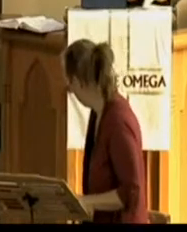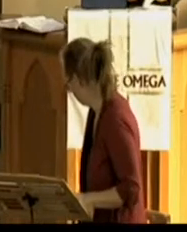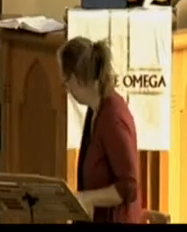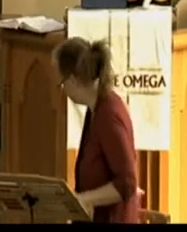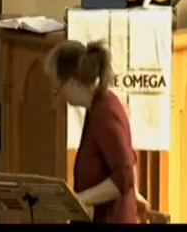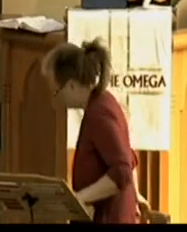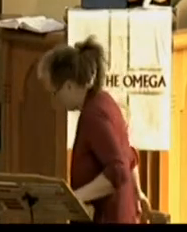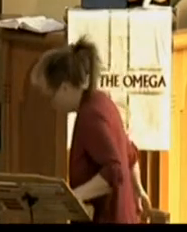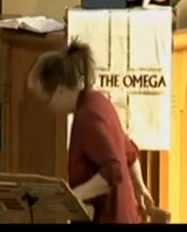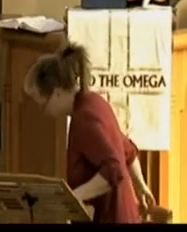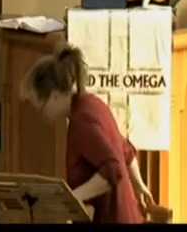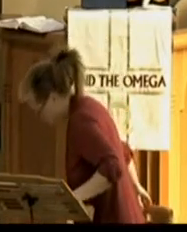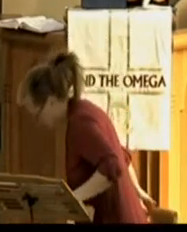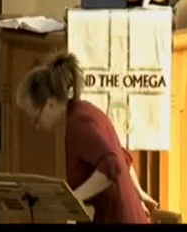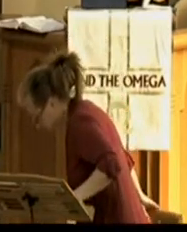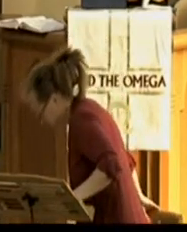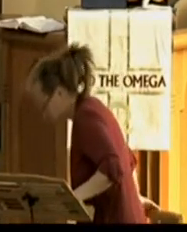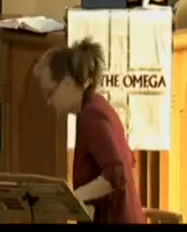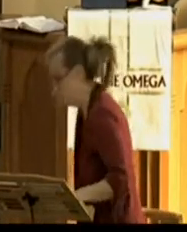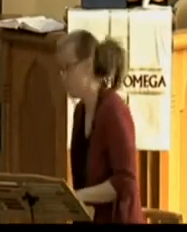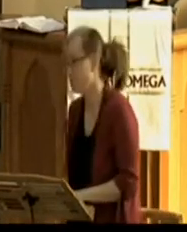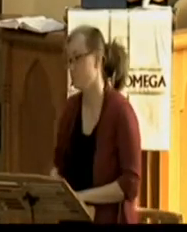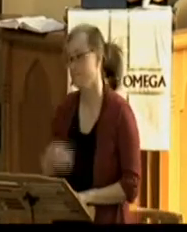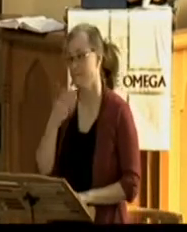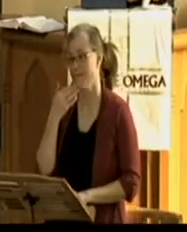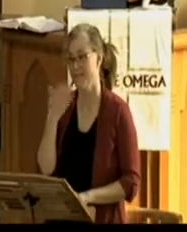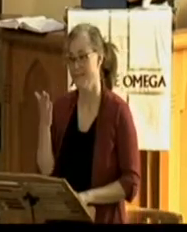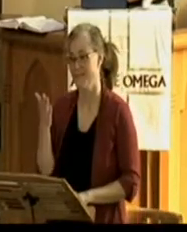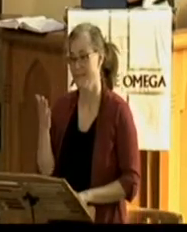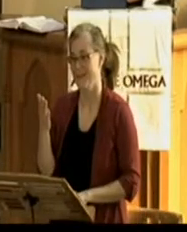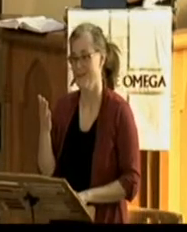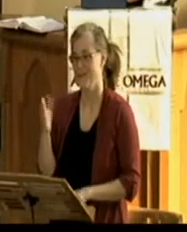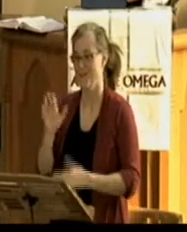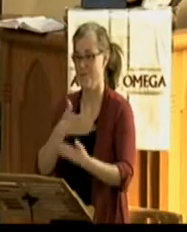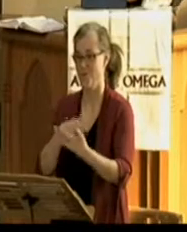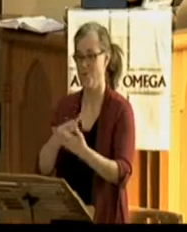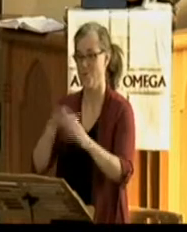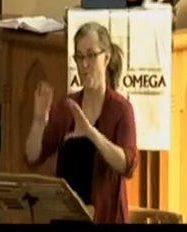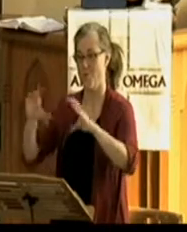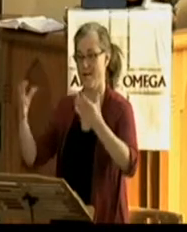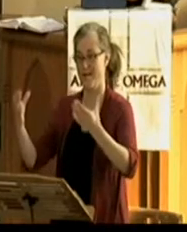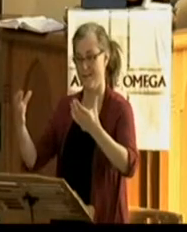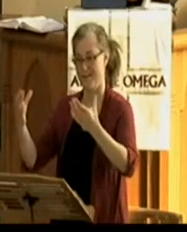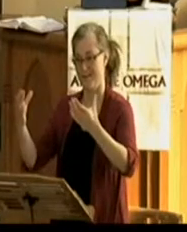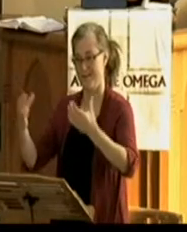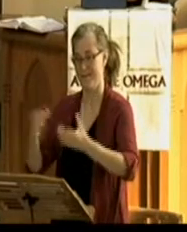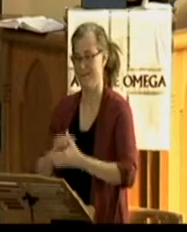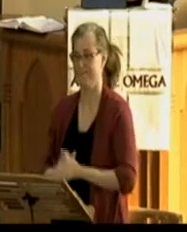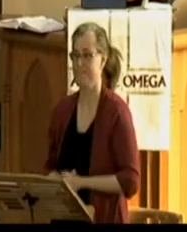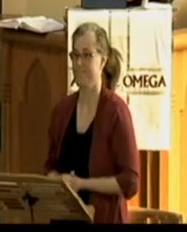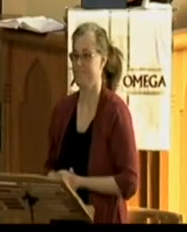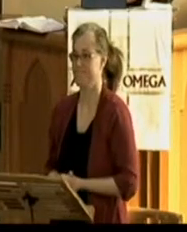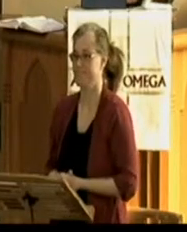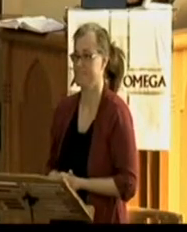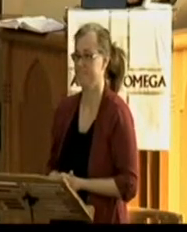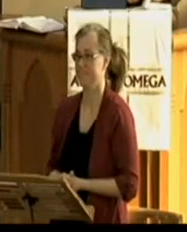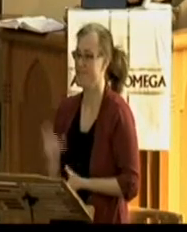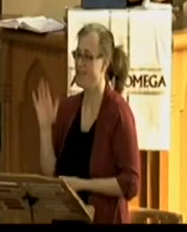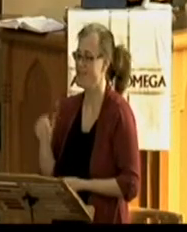Thank you, choir. Indeed, what a great truth. It changes all of history and changes our eternity that Jesus,